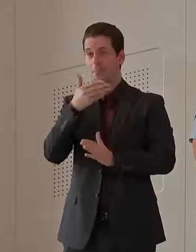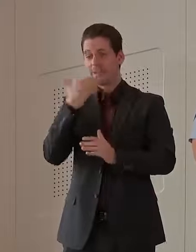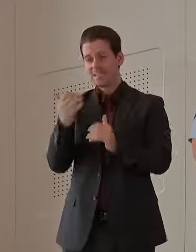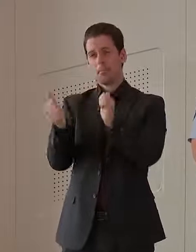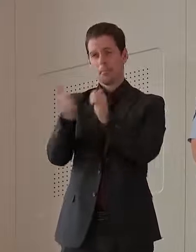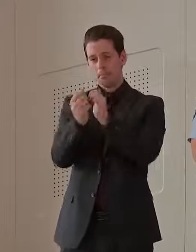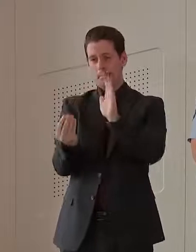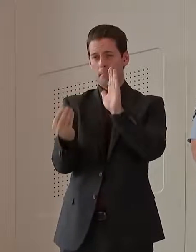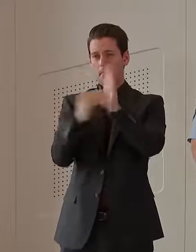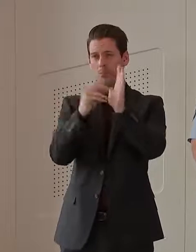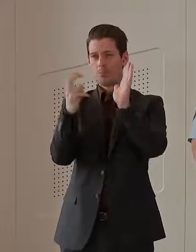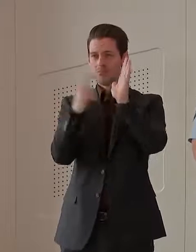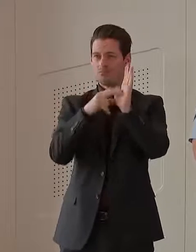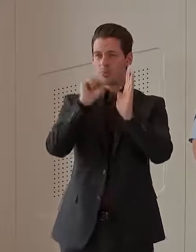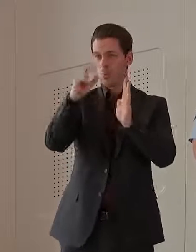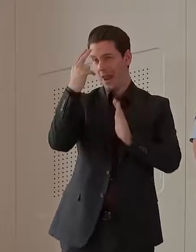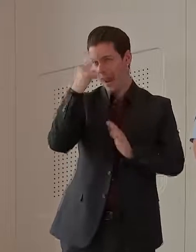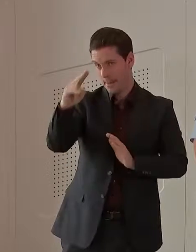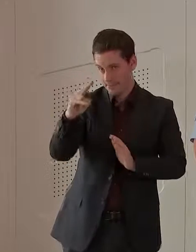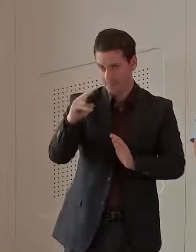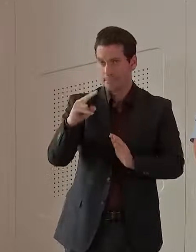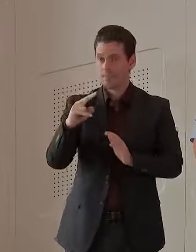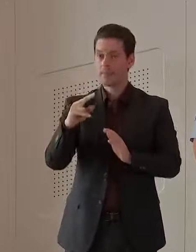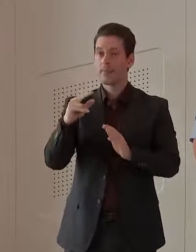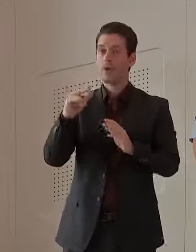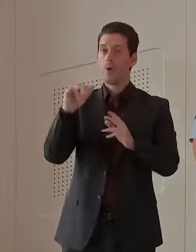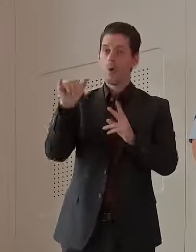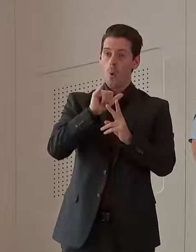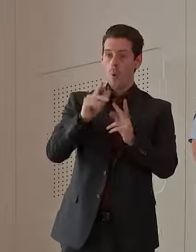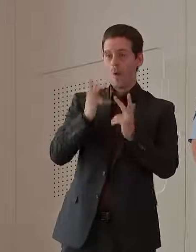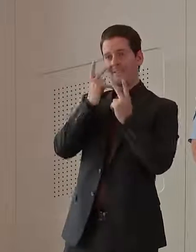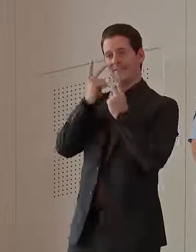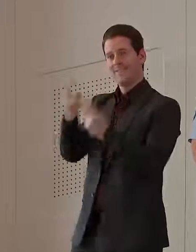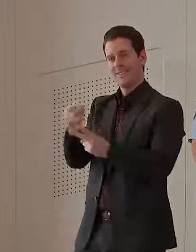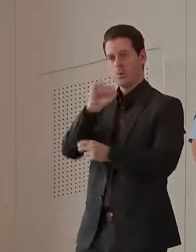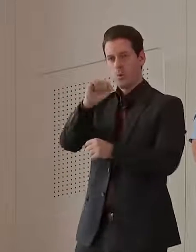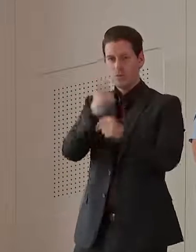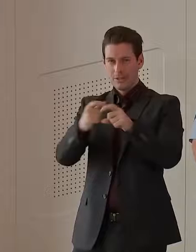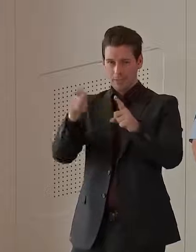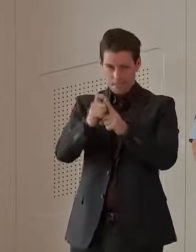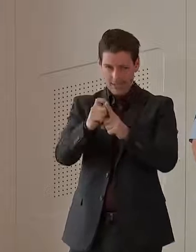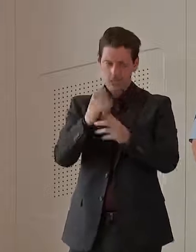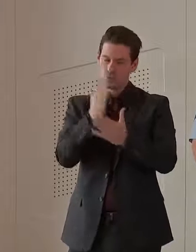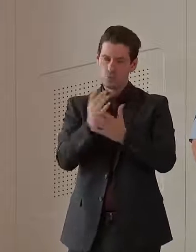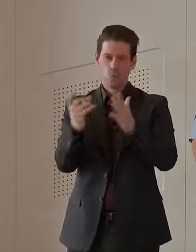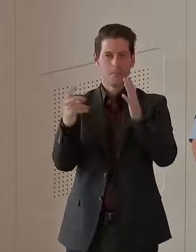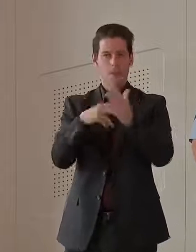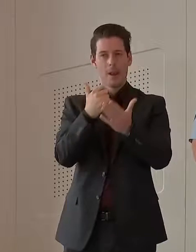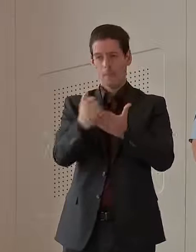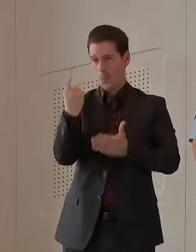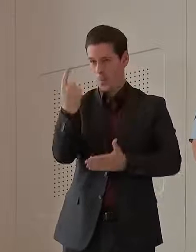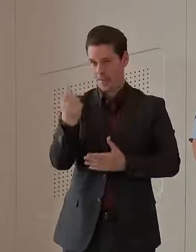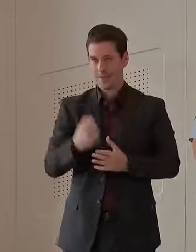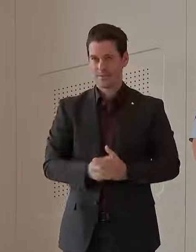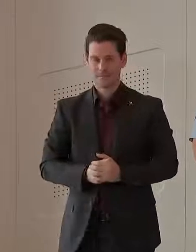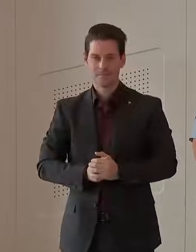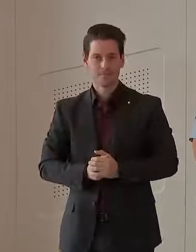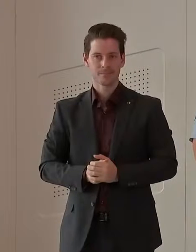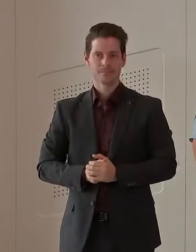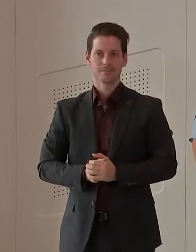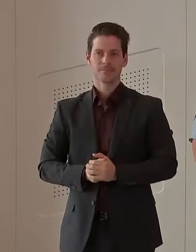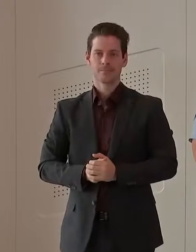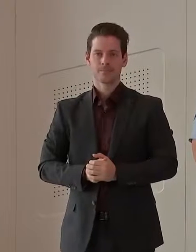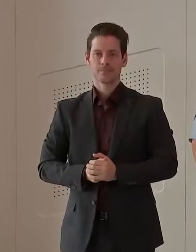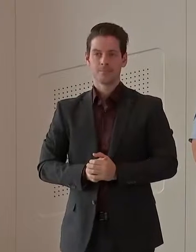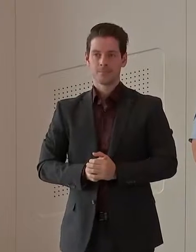please put your name down or go and see your GP. That is really, really important. Okay. And then,